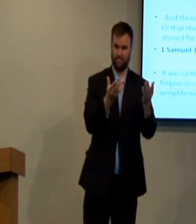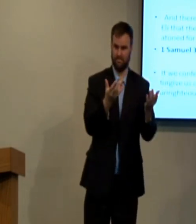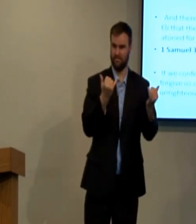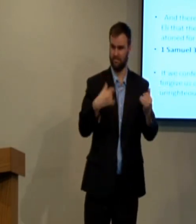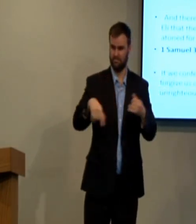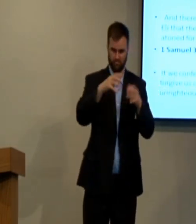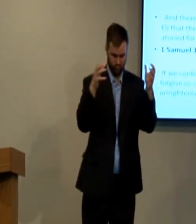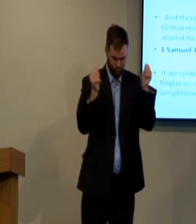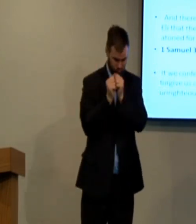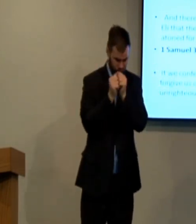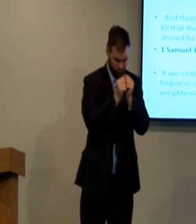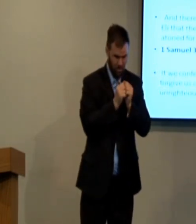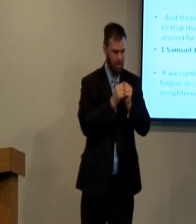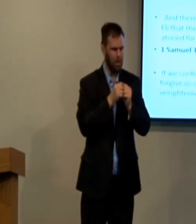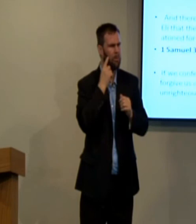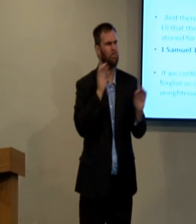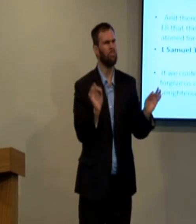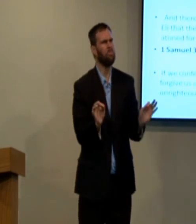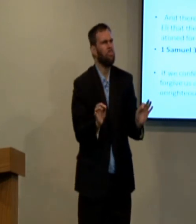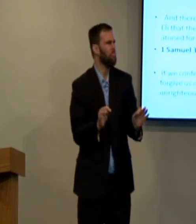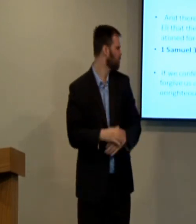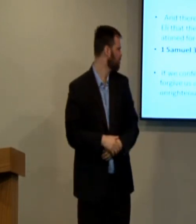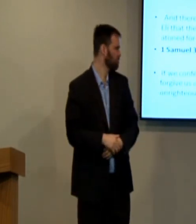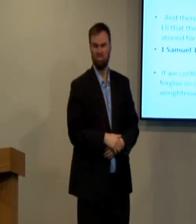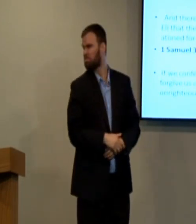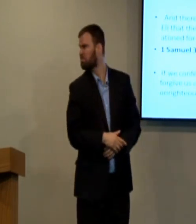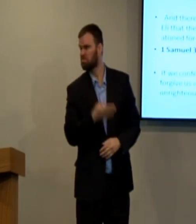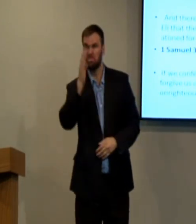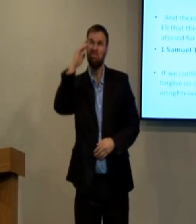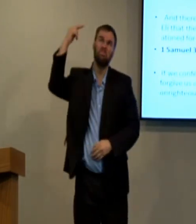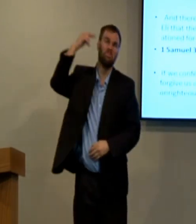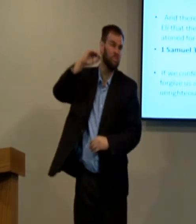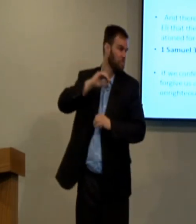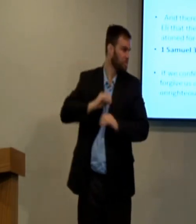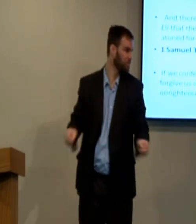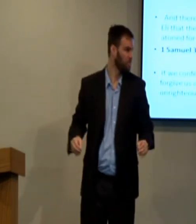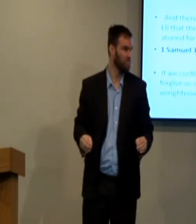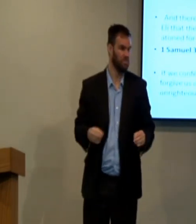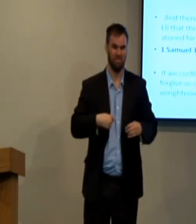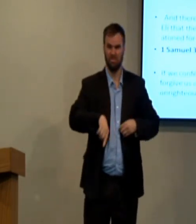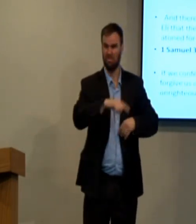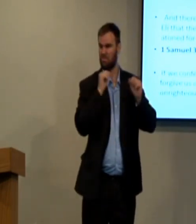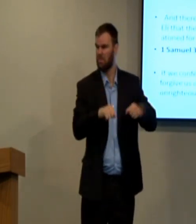as we come before him for the Lord's supper, you might think, oh, this is no big deal.